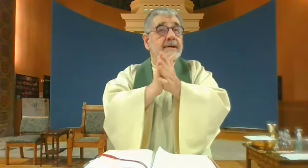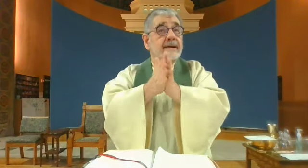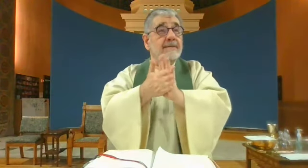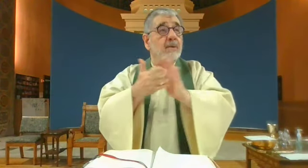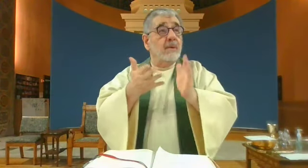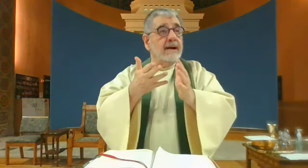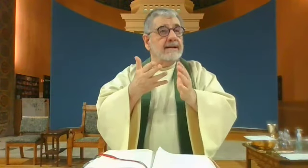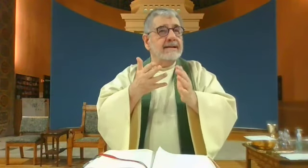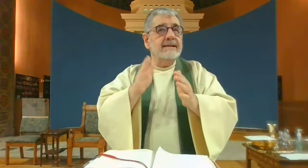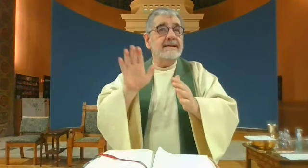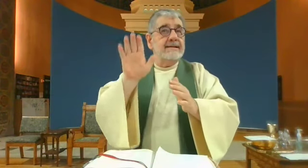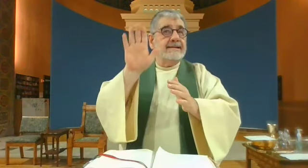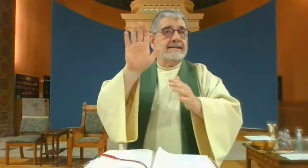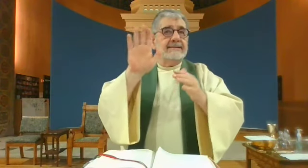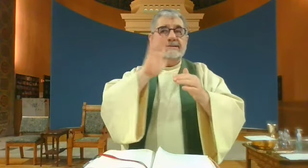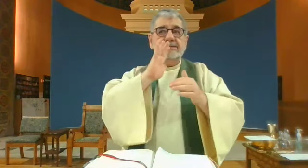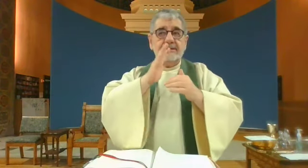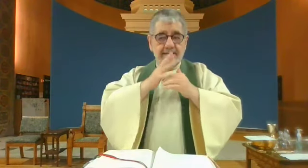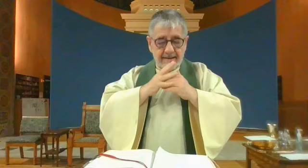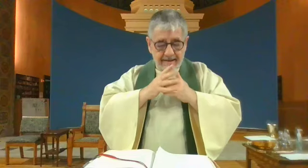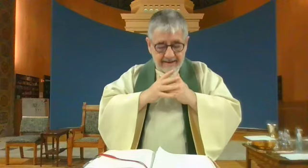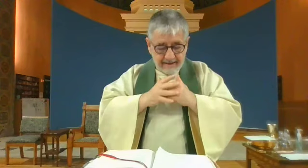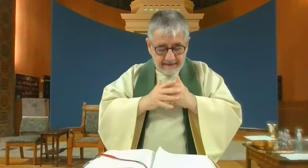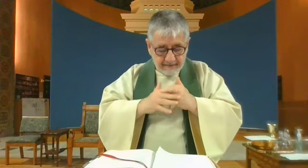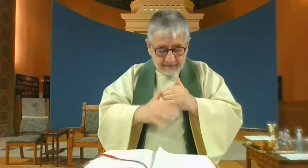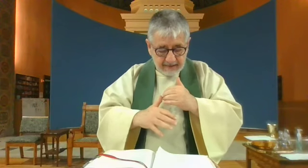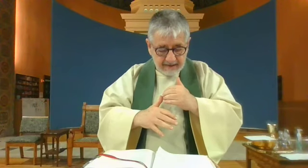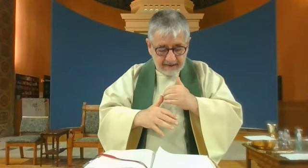the wine so that it becomes his blood.